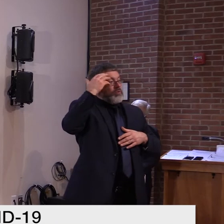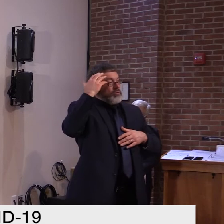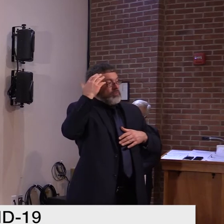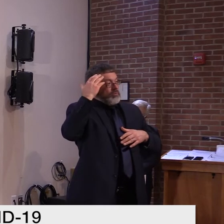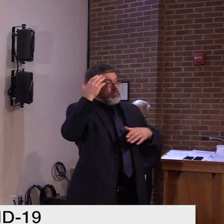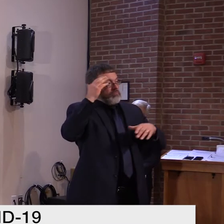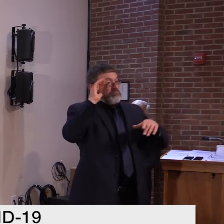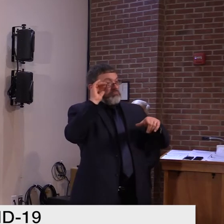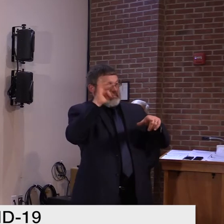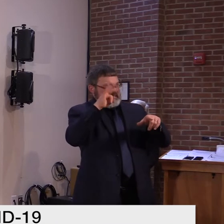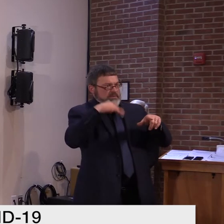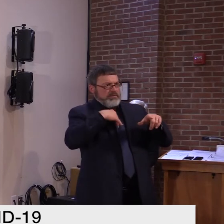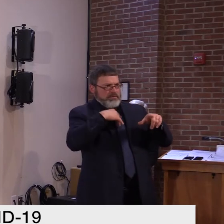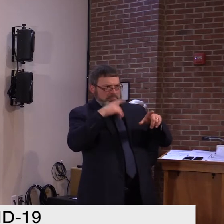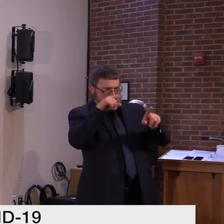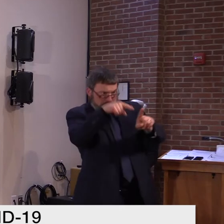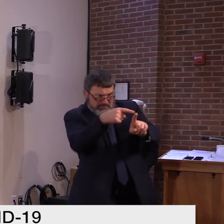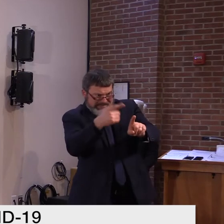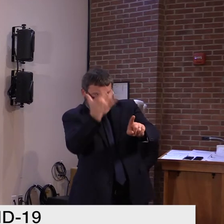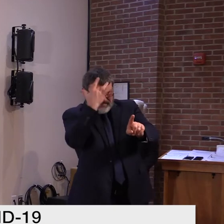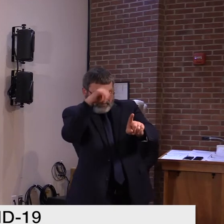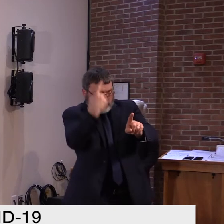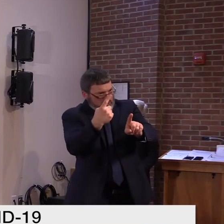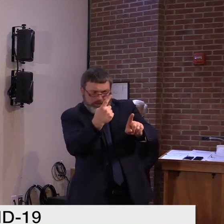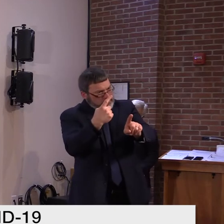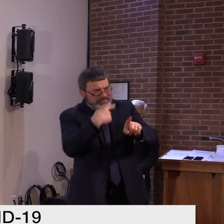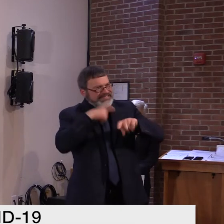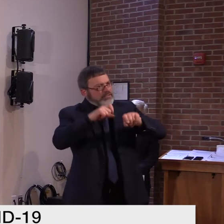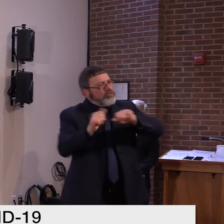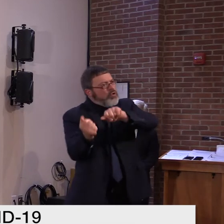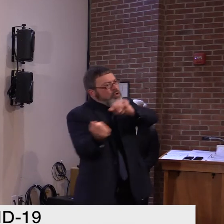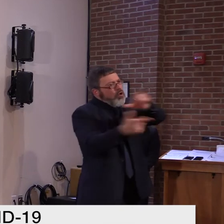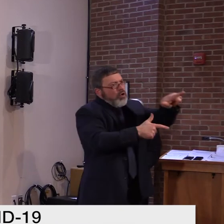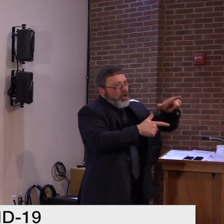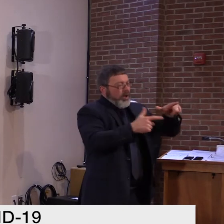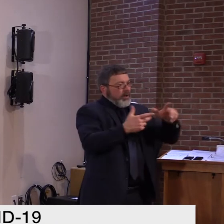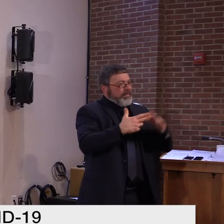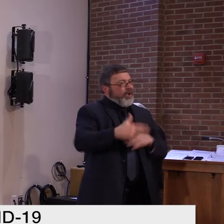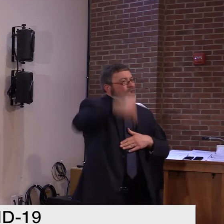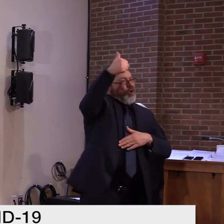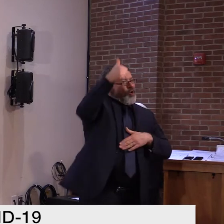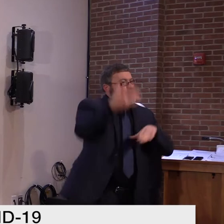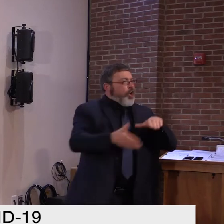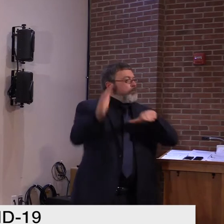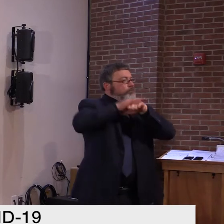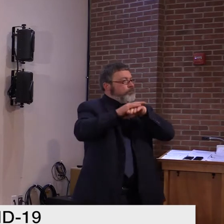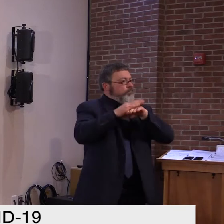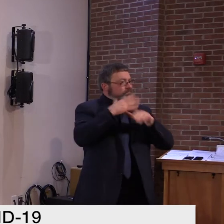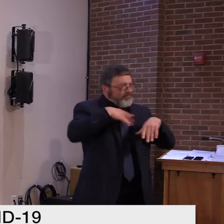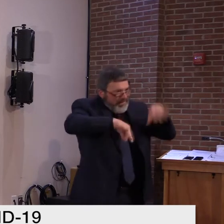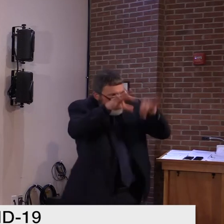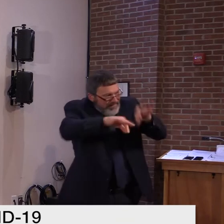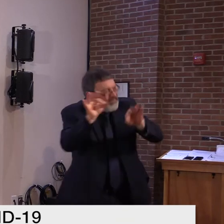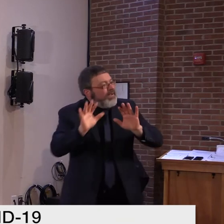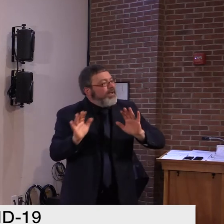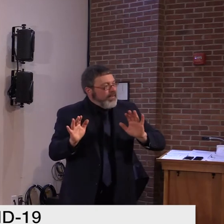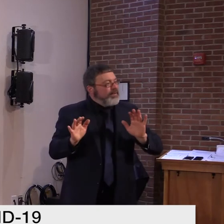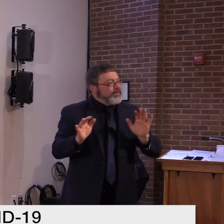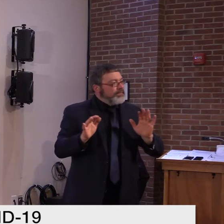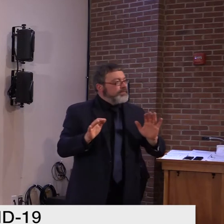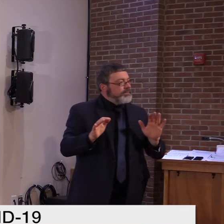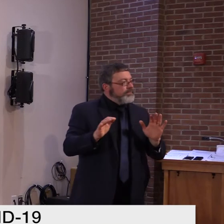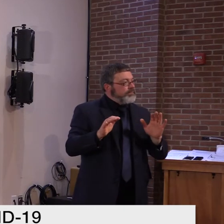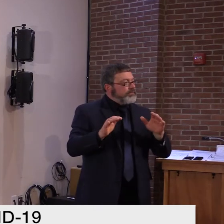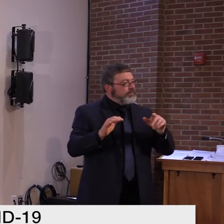20%, 50% positivity. But if you're testing the people who are really sick, and we know they're presenting, just conversations